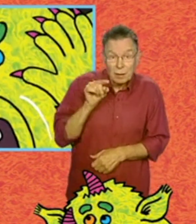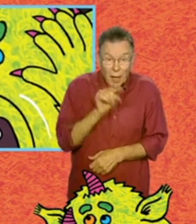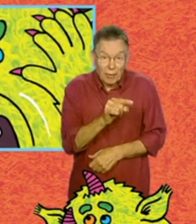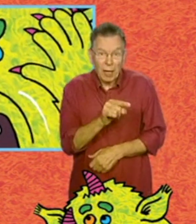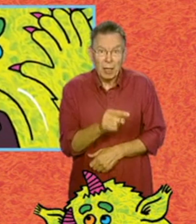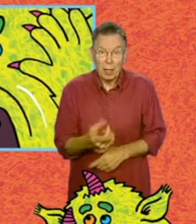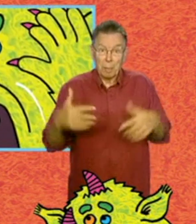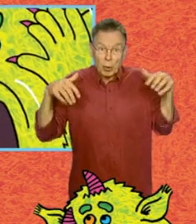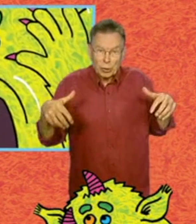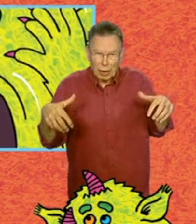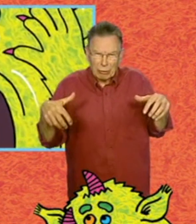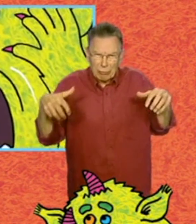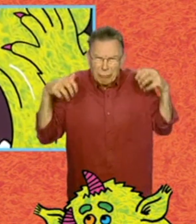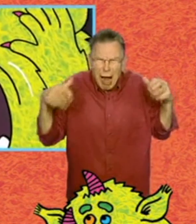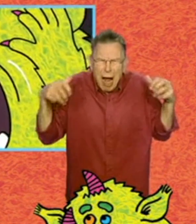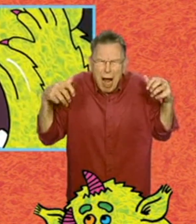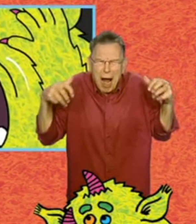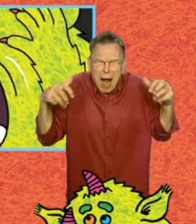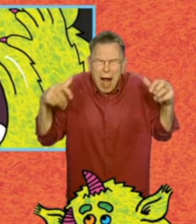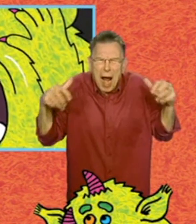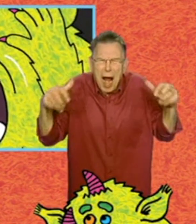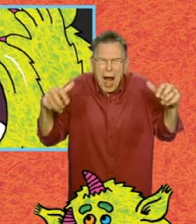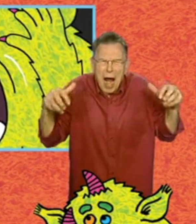Either the monster gives her the fright of her life,